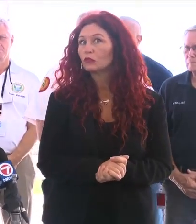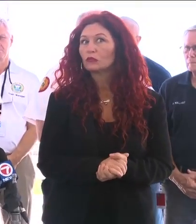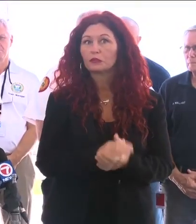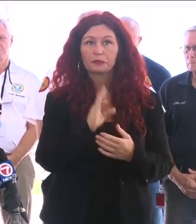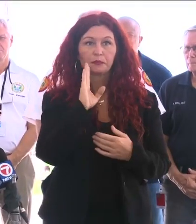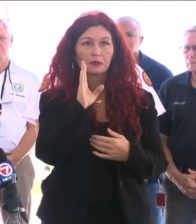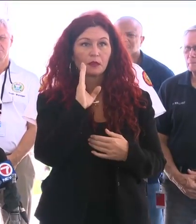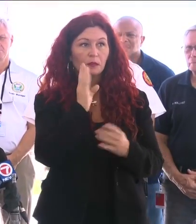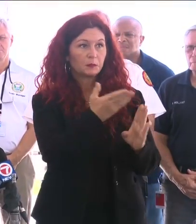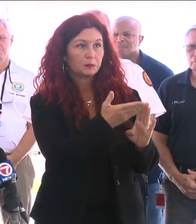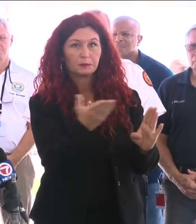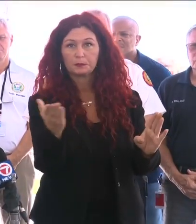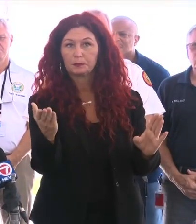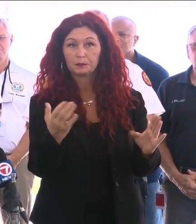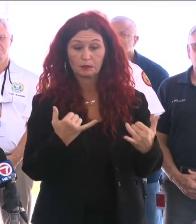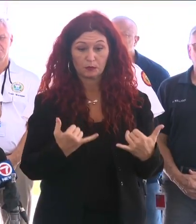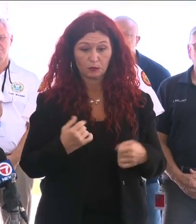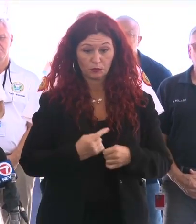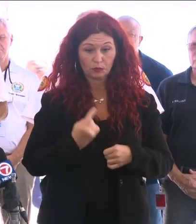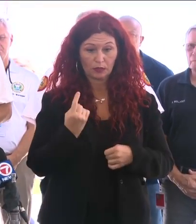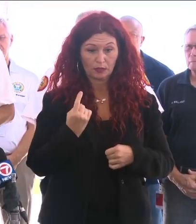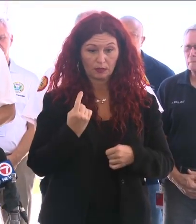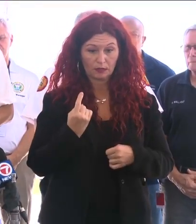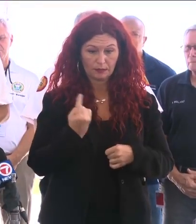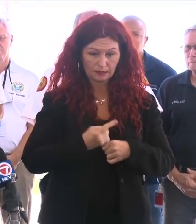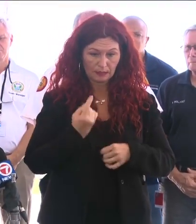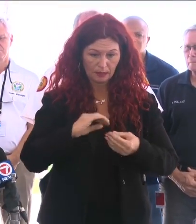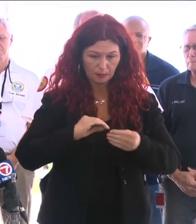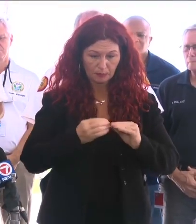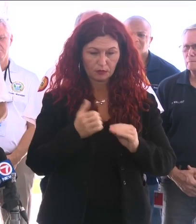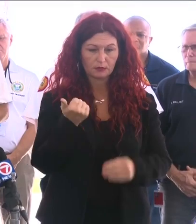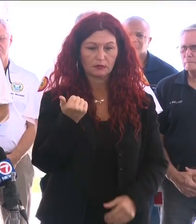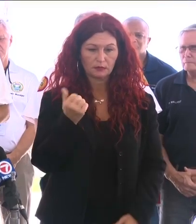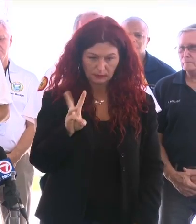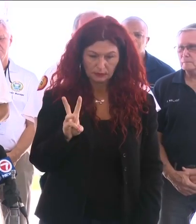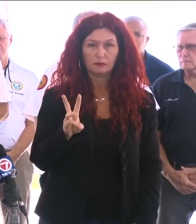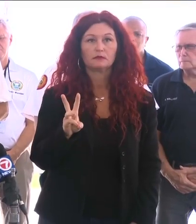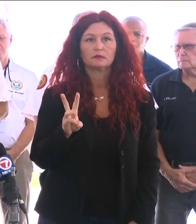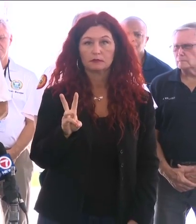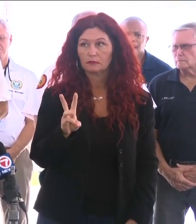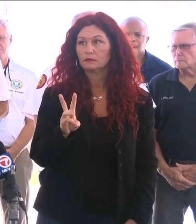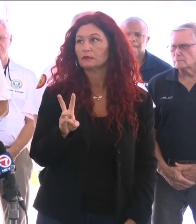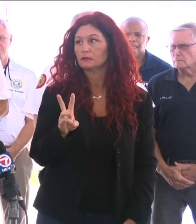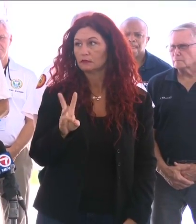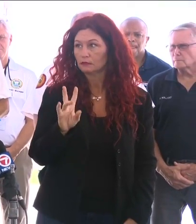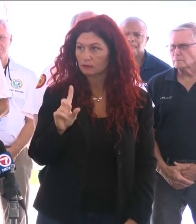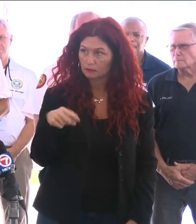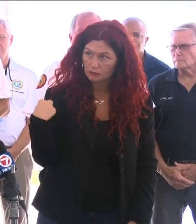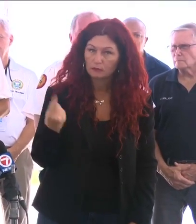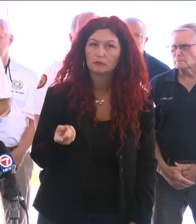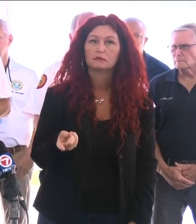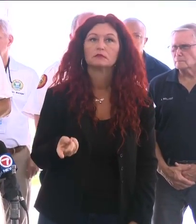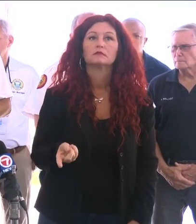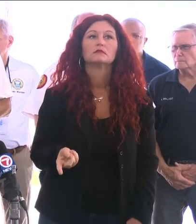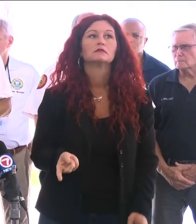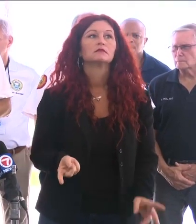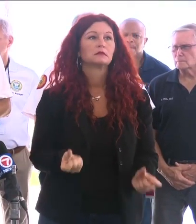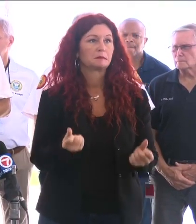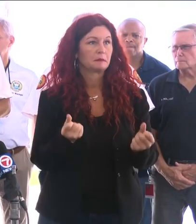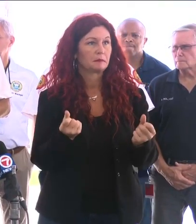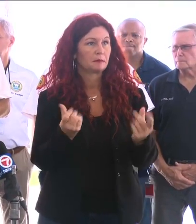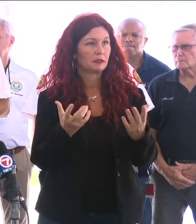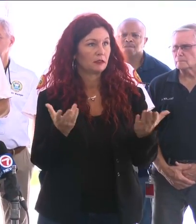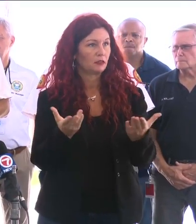Hello, everyone. We're now here on day 16. Many of you have been with us since day one.